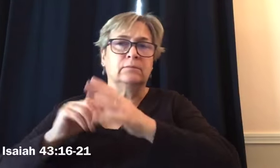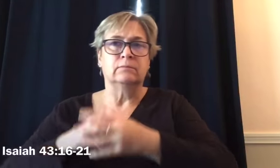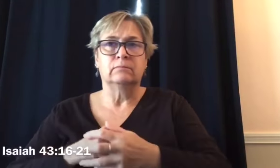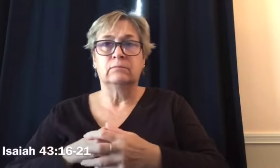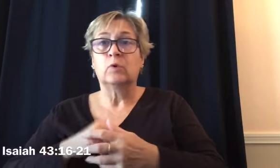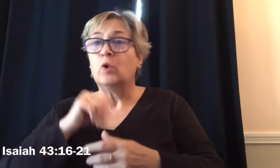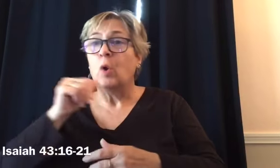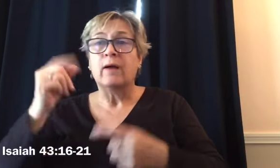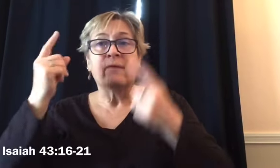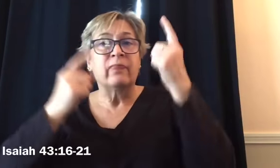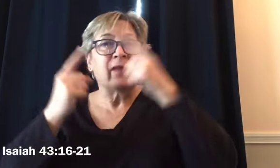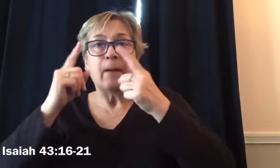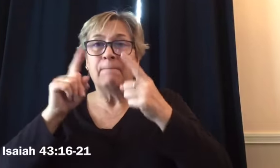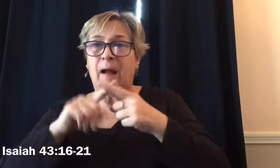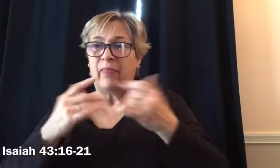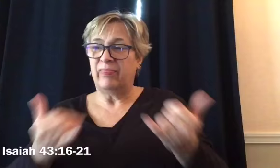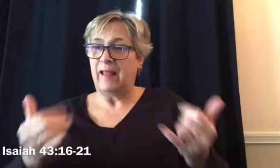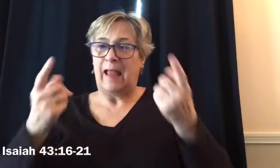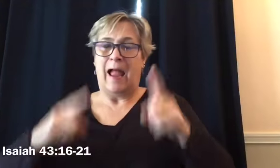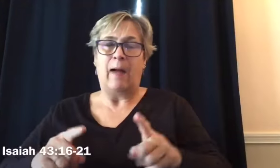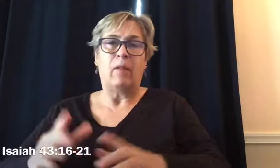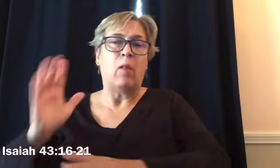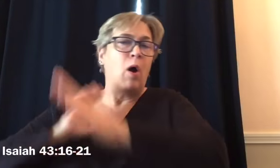The things of long ago, consider not.